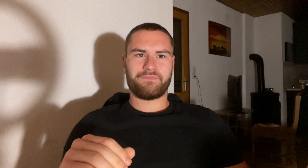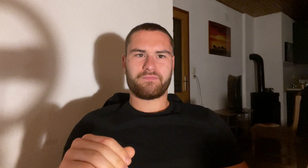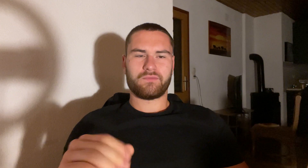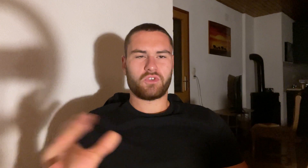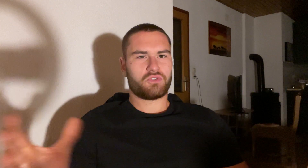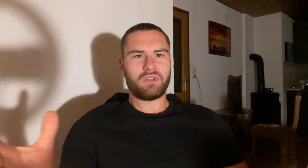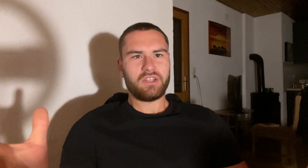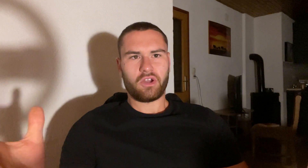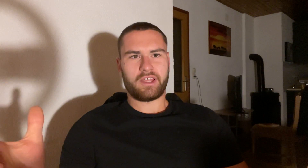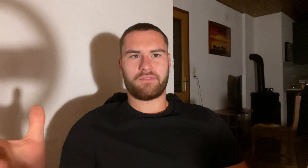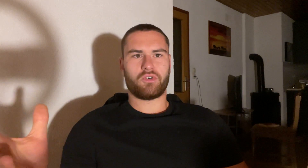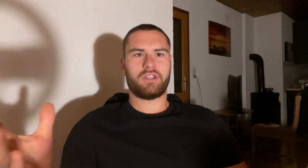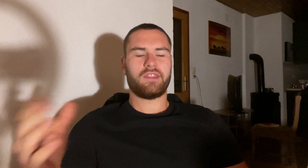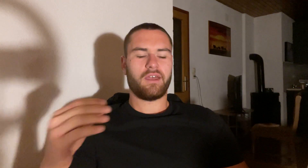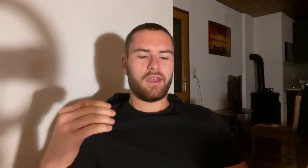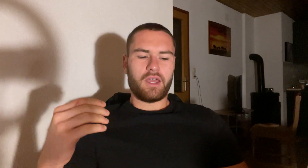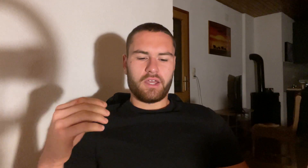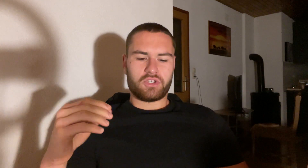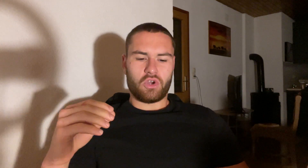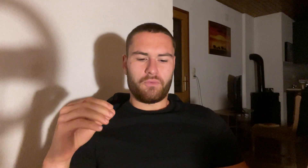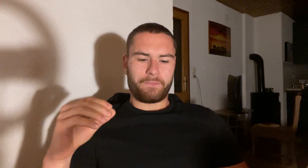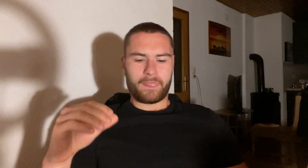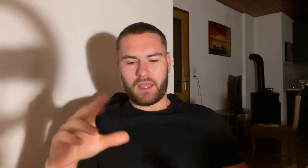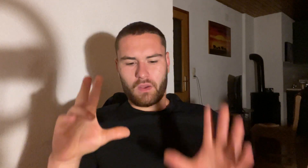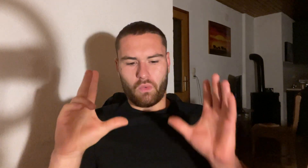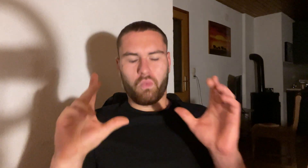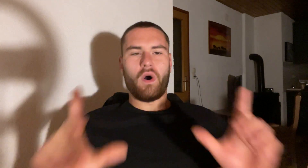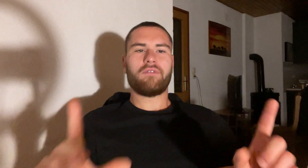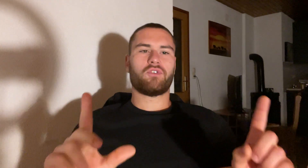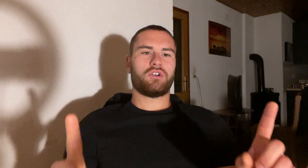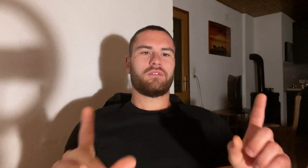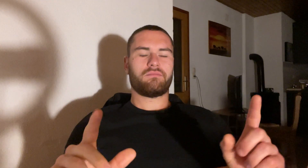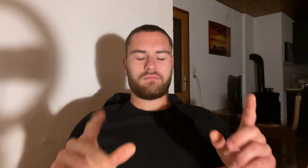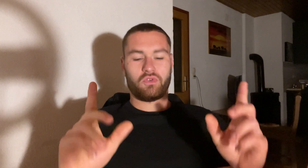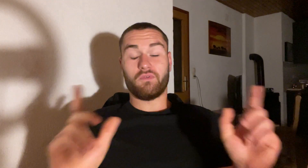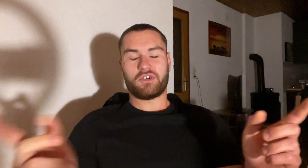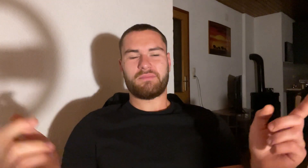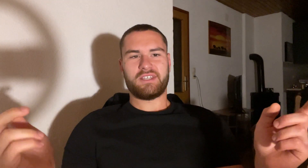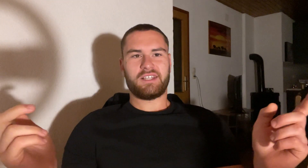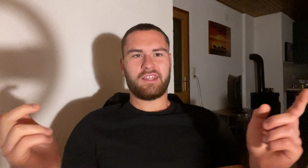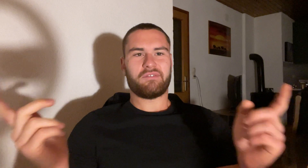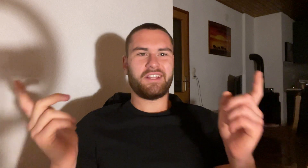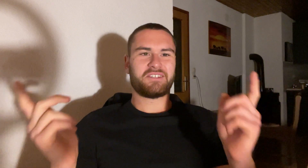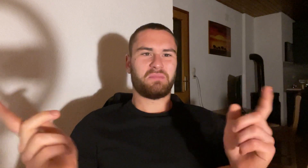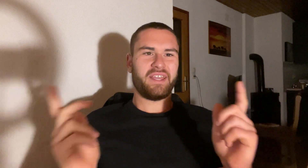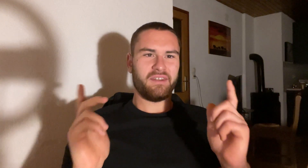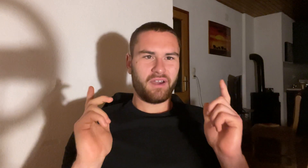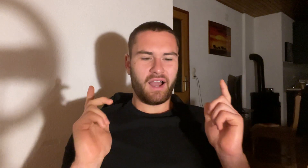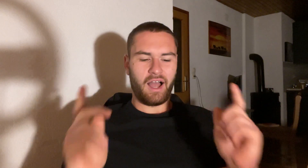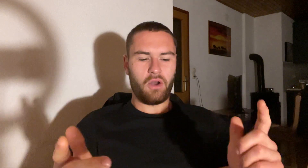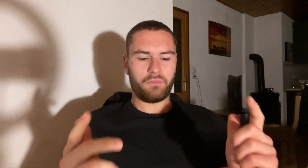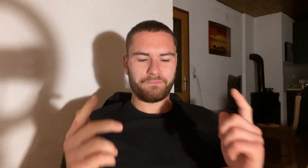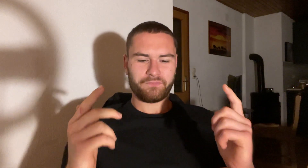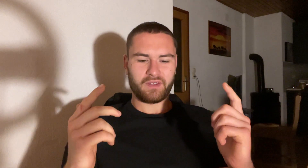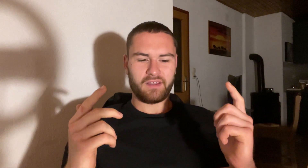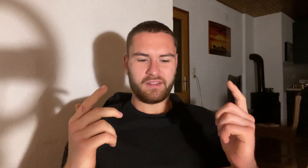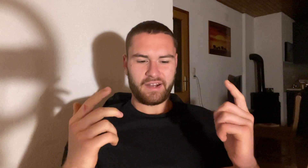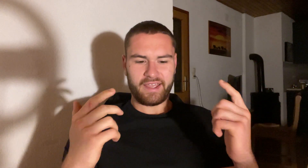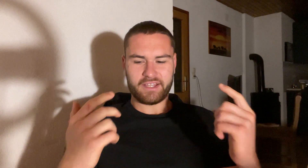So it's really not that worth it. So one word, two words, basically, that will explain how did I get